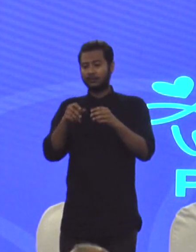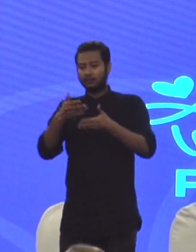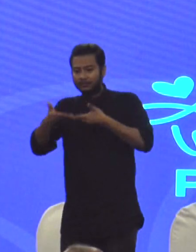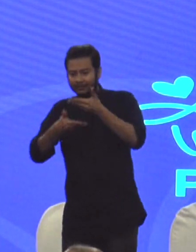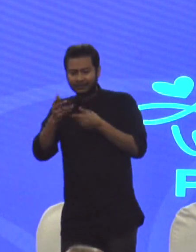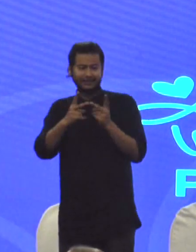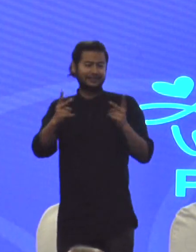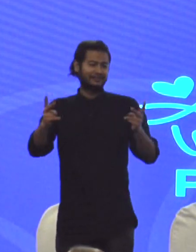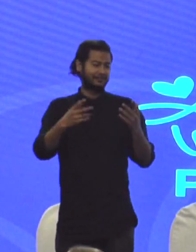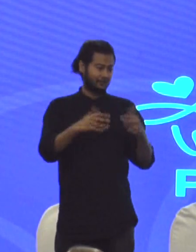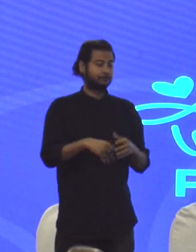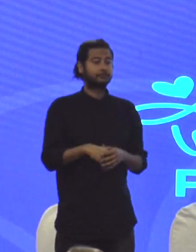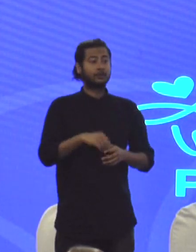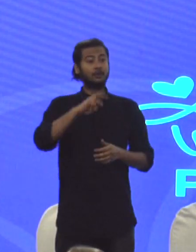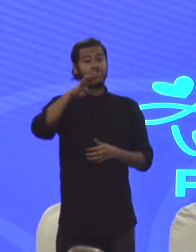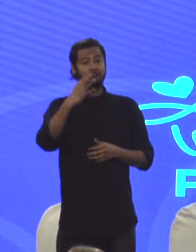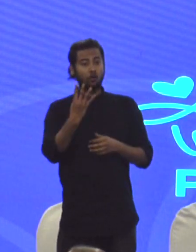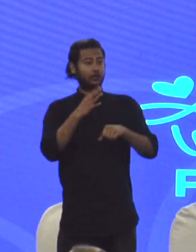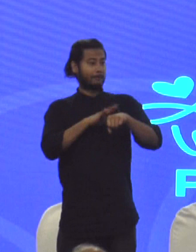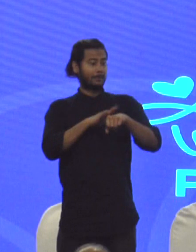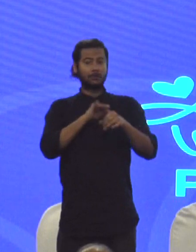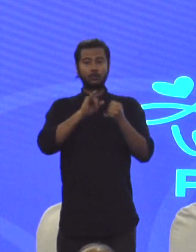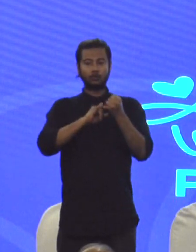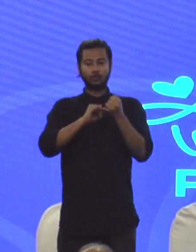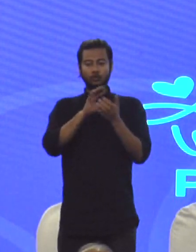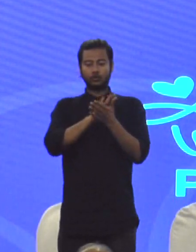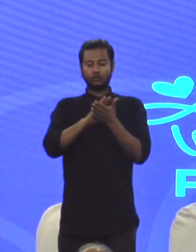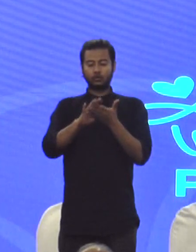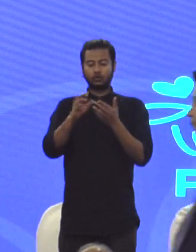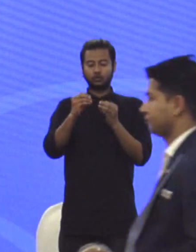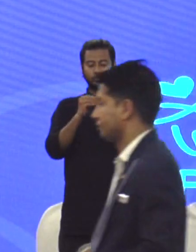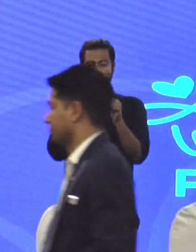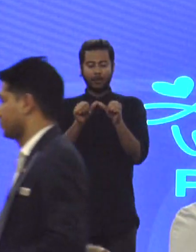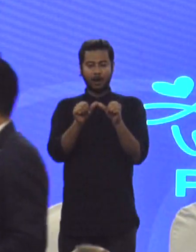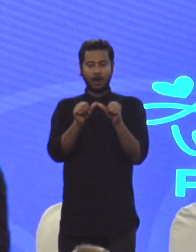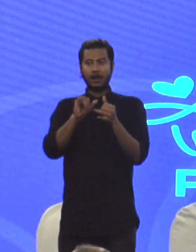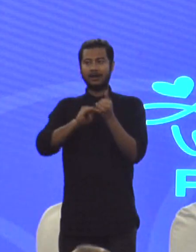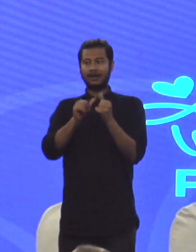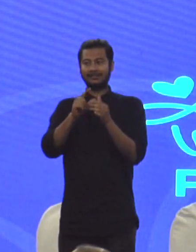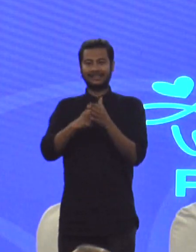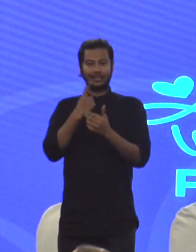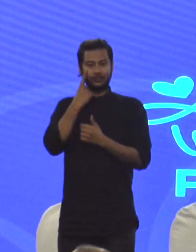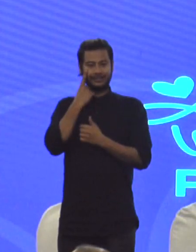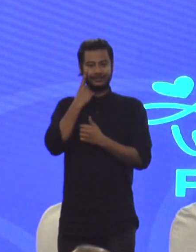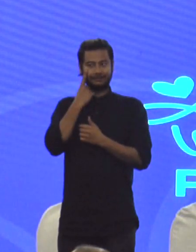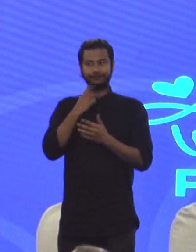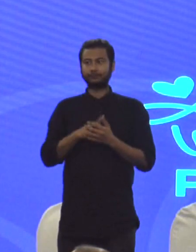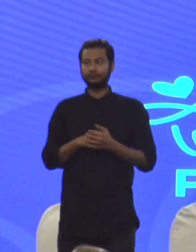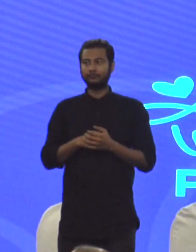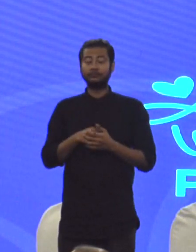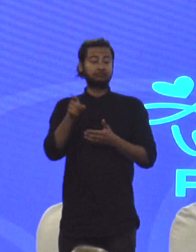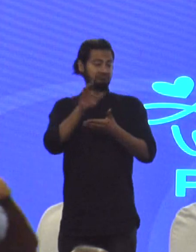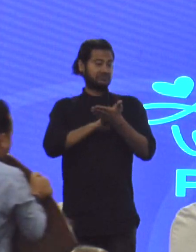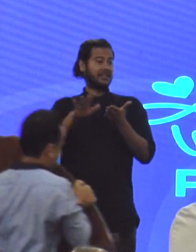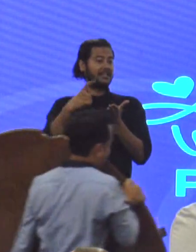Inviting our next panel member, Shobha Saji from Duster's, Total Solutions Services, Planet David. Shobha is a charismatic HR